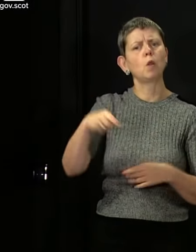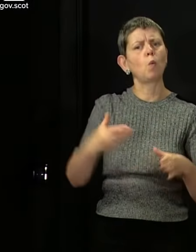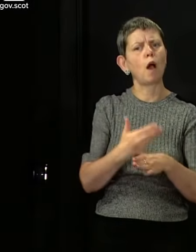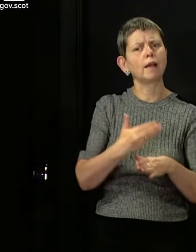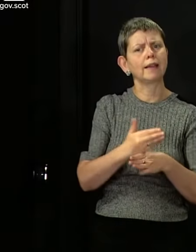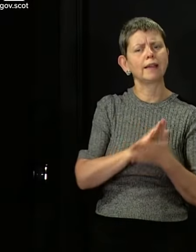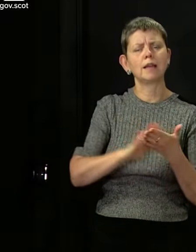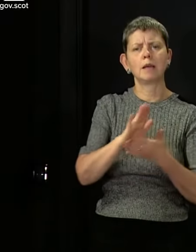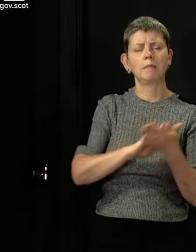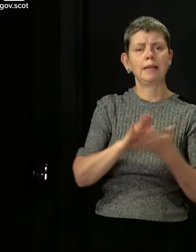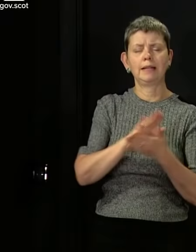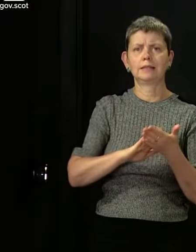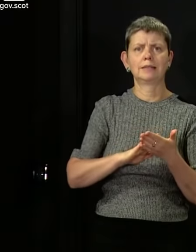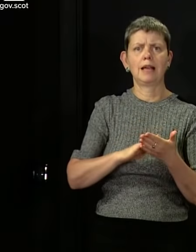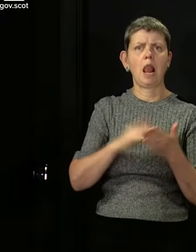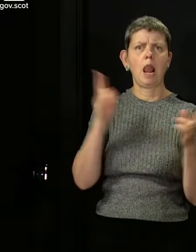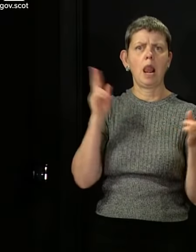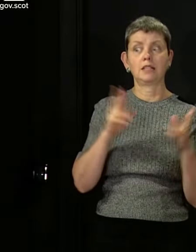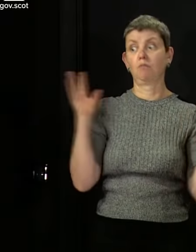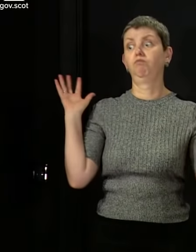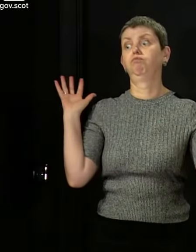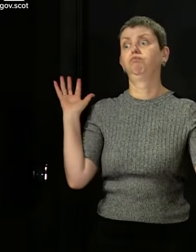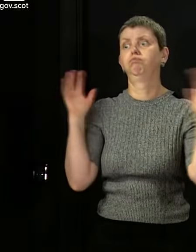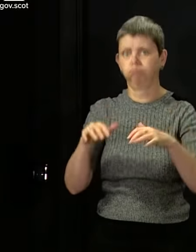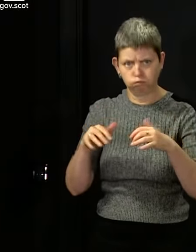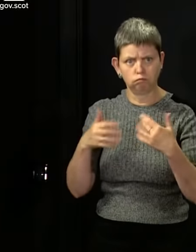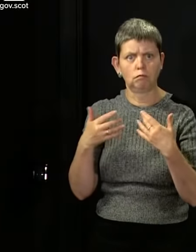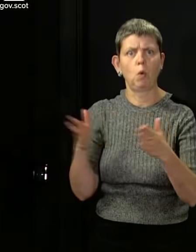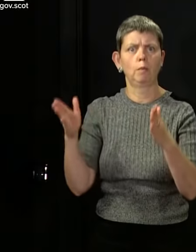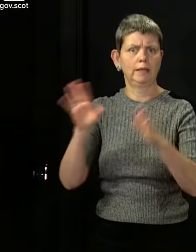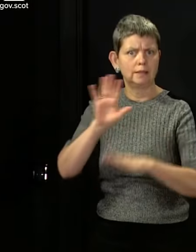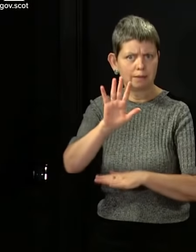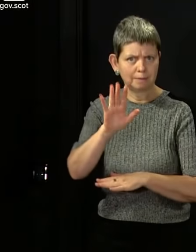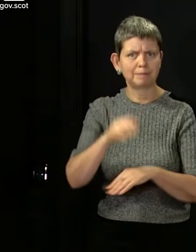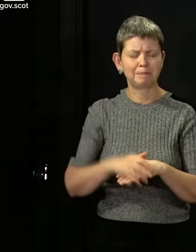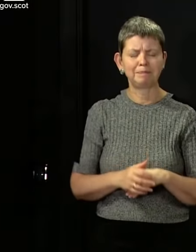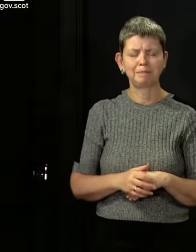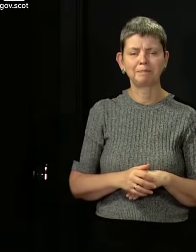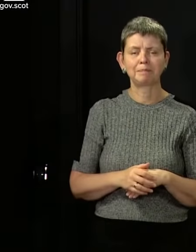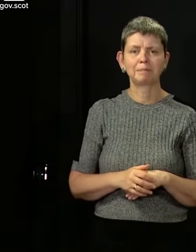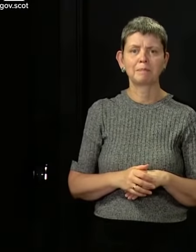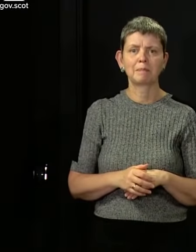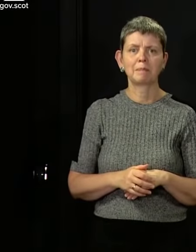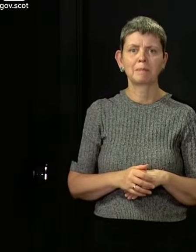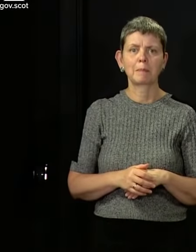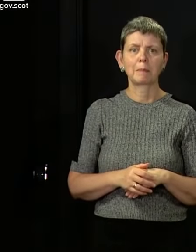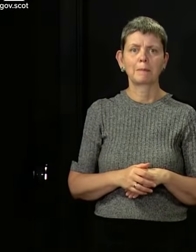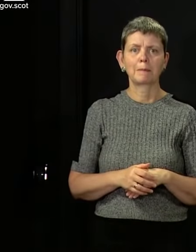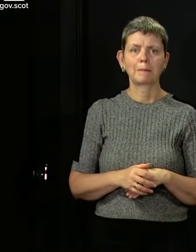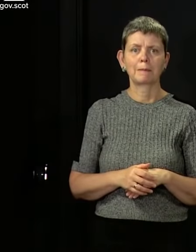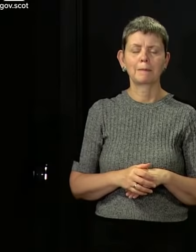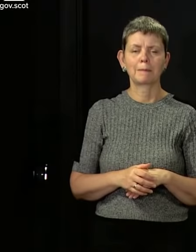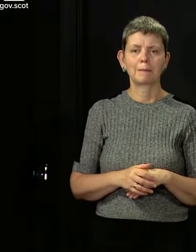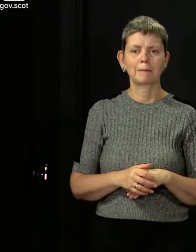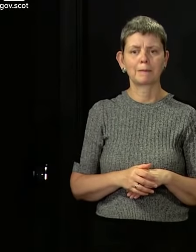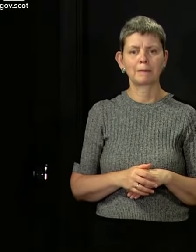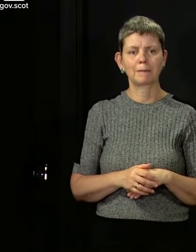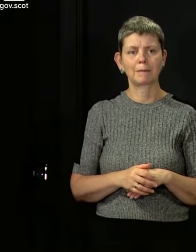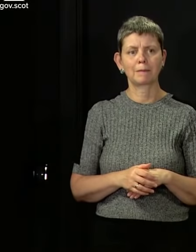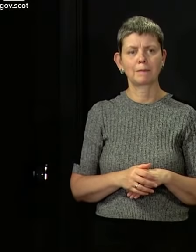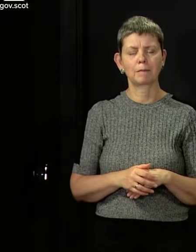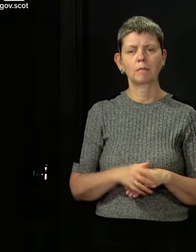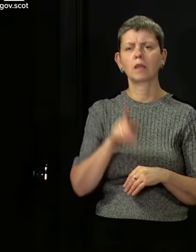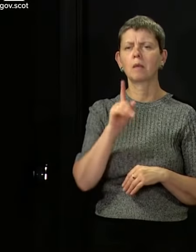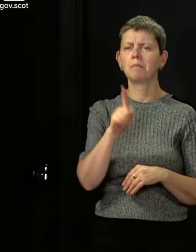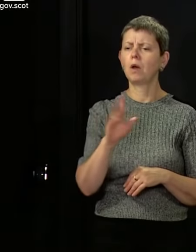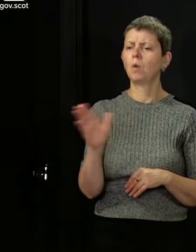transition back to pubs being open. And my last point, I said two, I'll make three quickly, is that we all